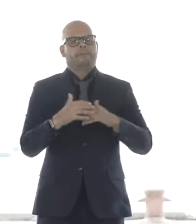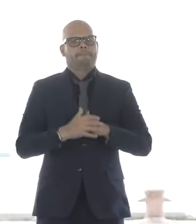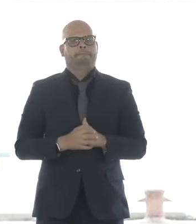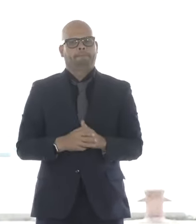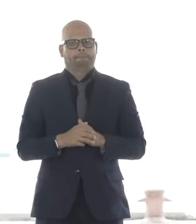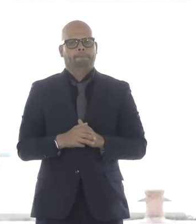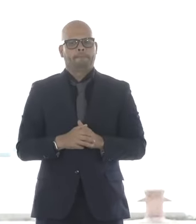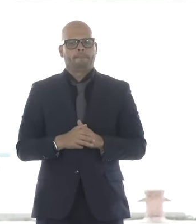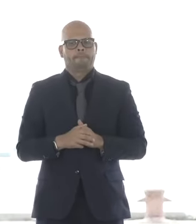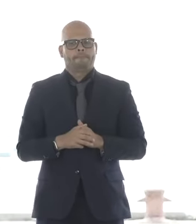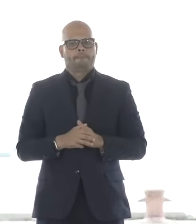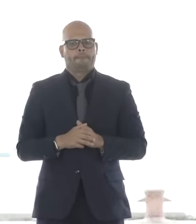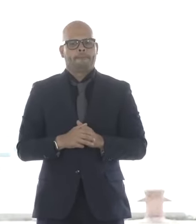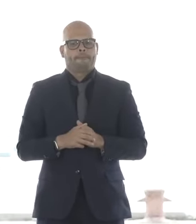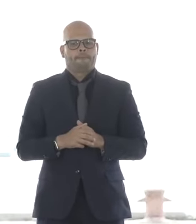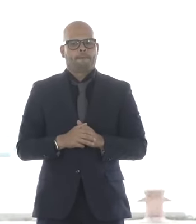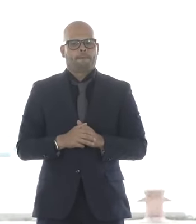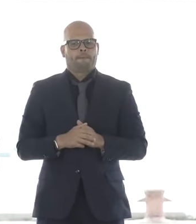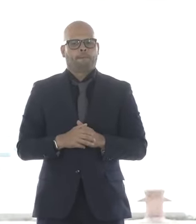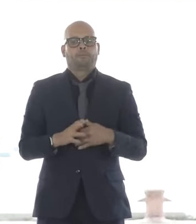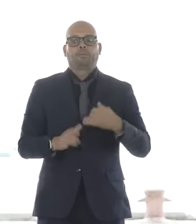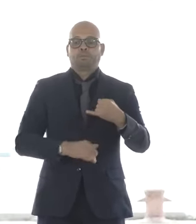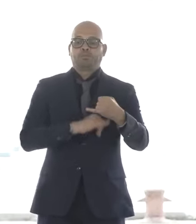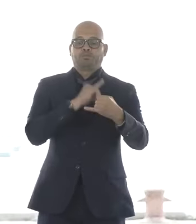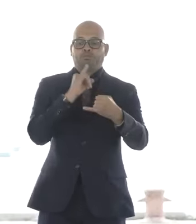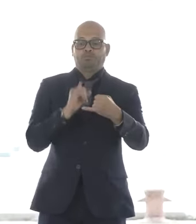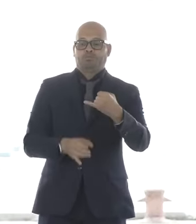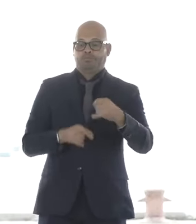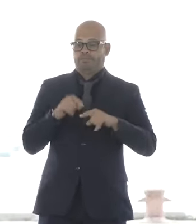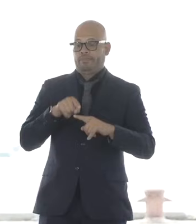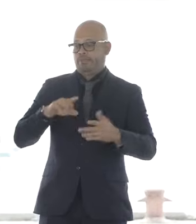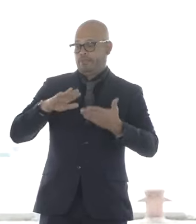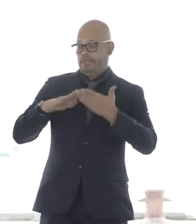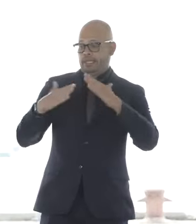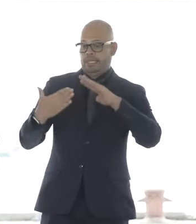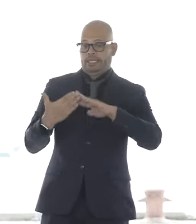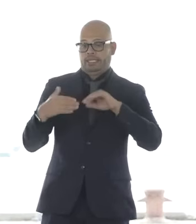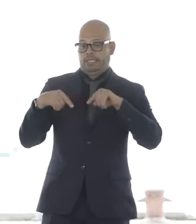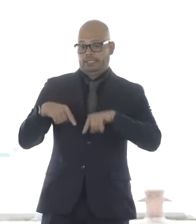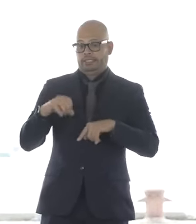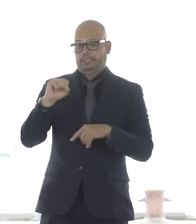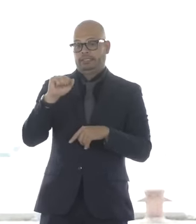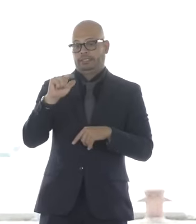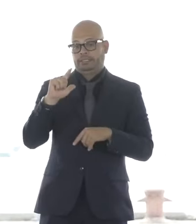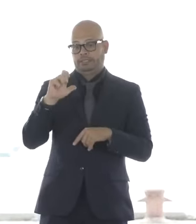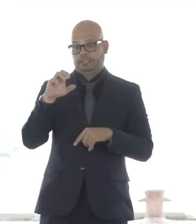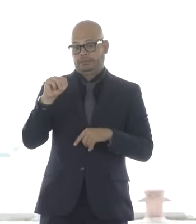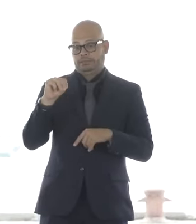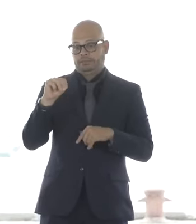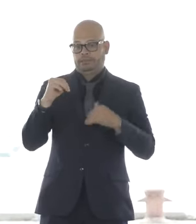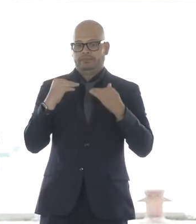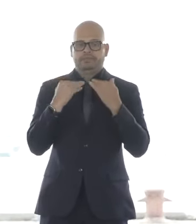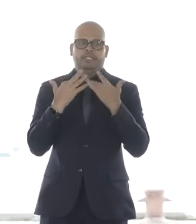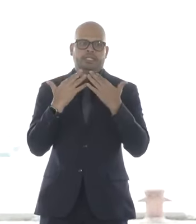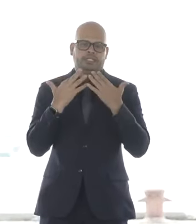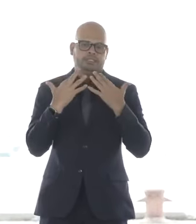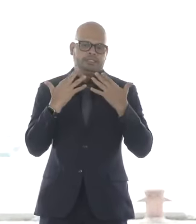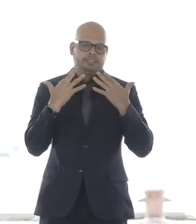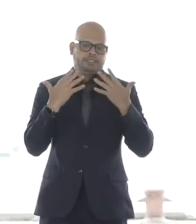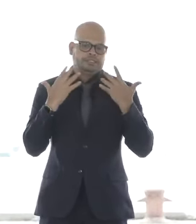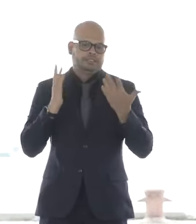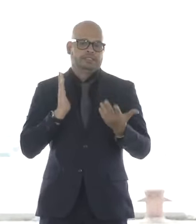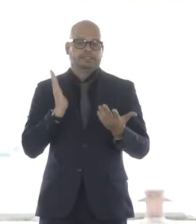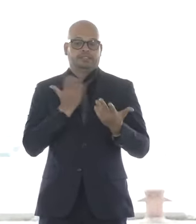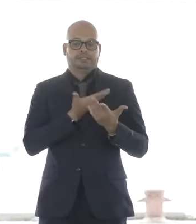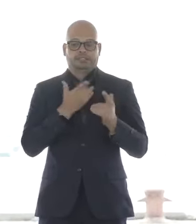And finally, to the city of Salem. The hospitality with which this team has been welcomed has been inspiring.